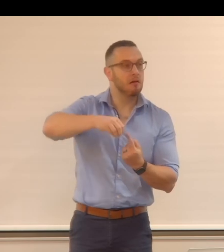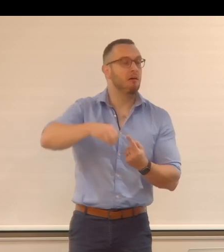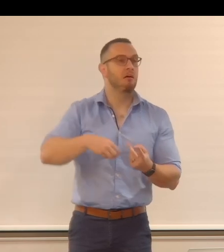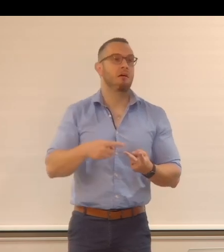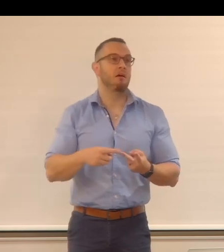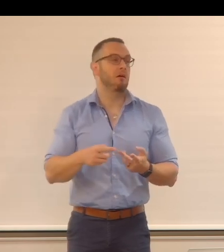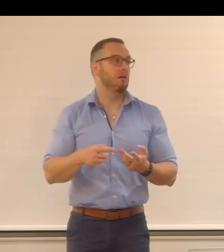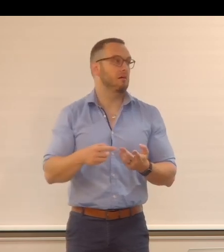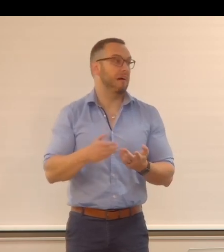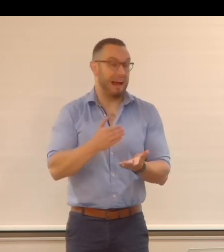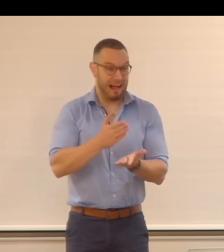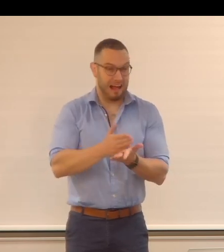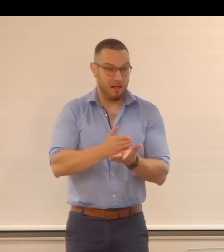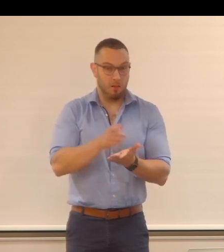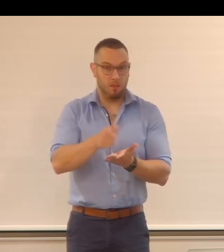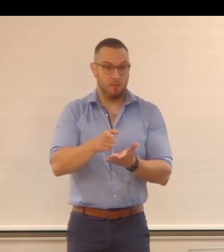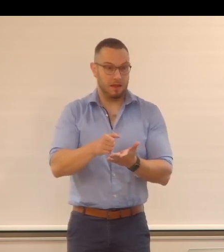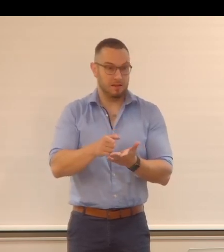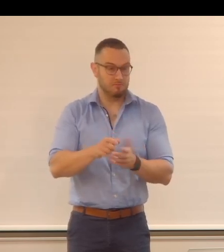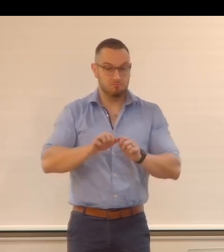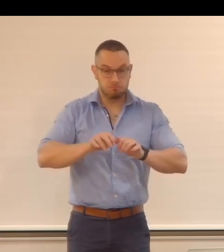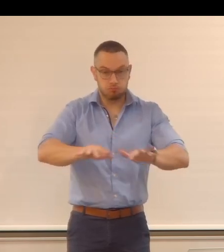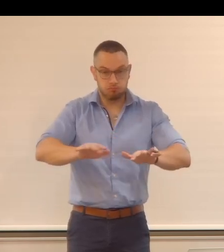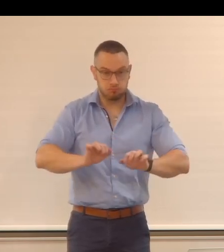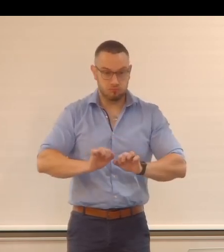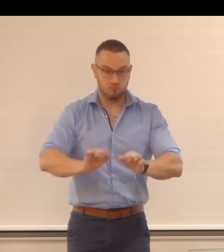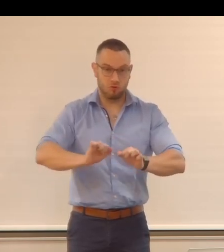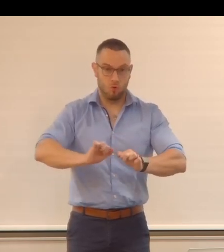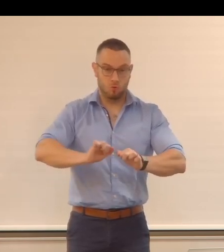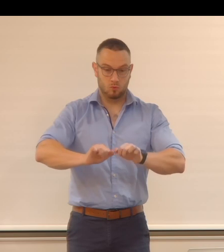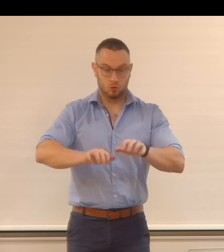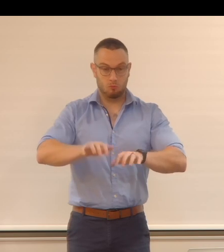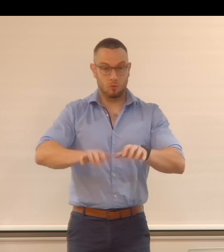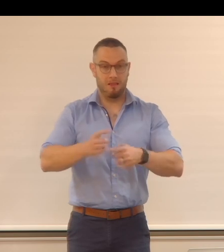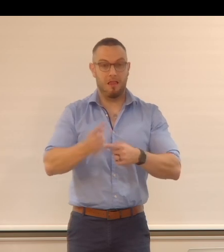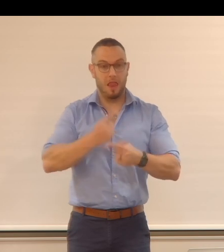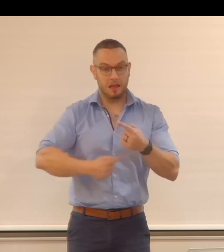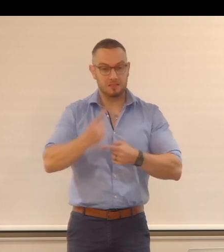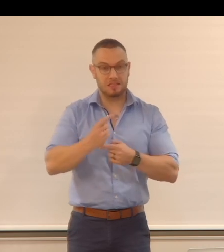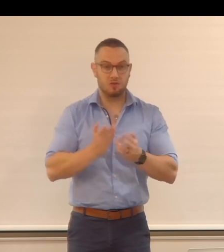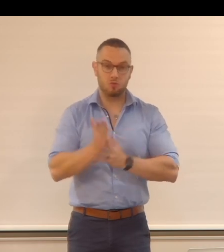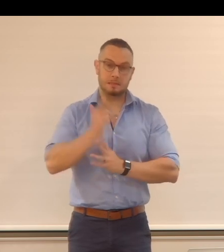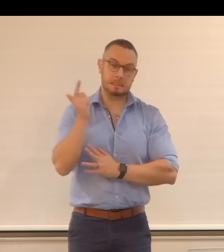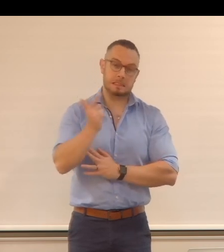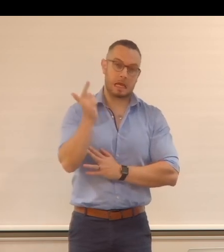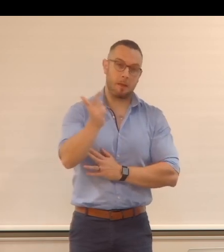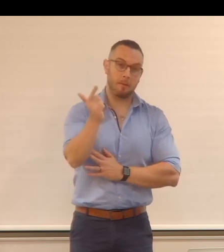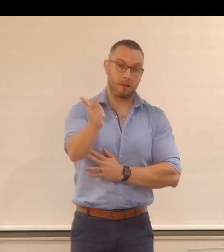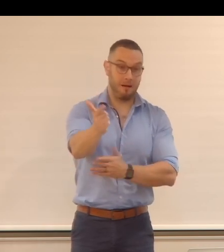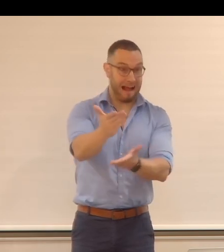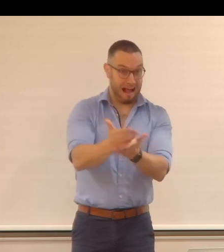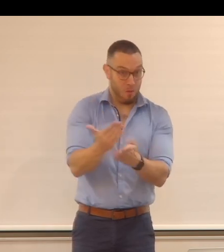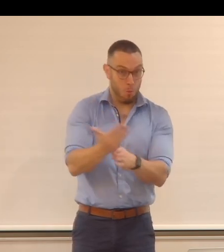And actually they sent out their computer last year on the orbit. And it's working.